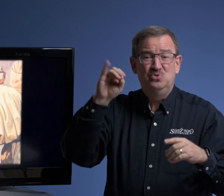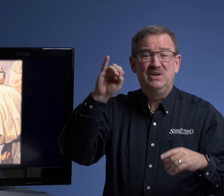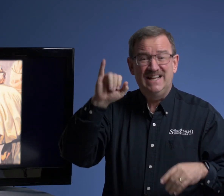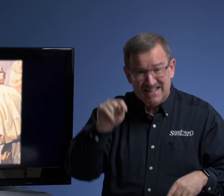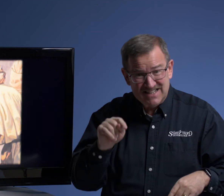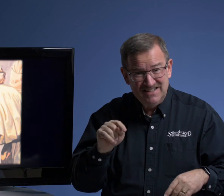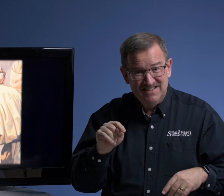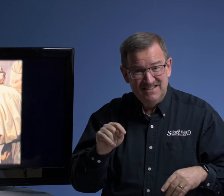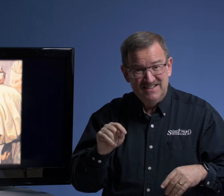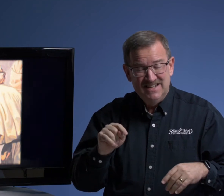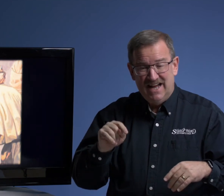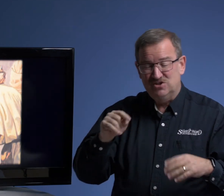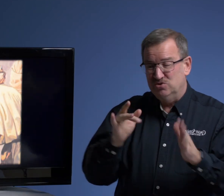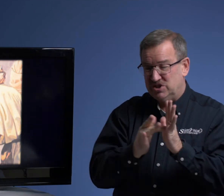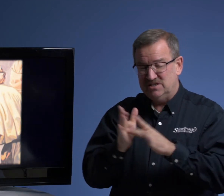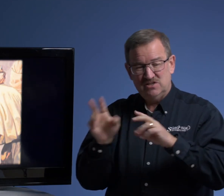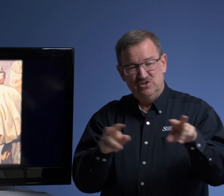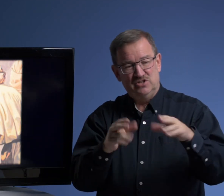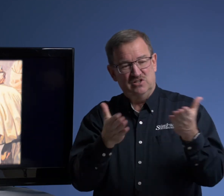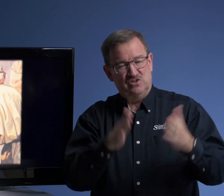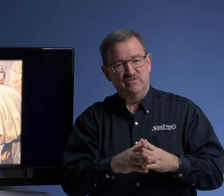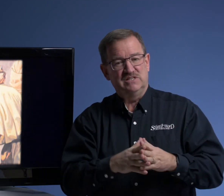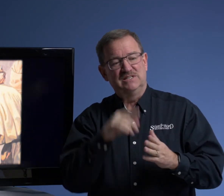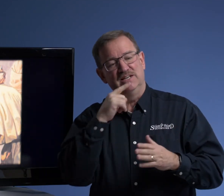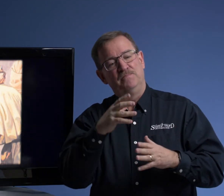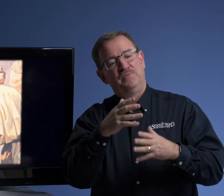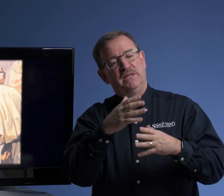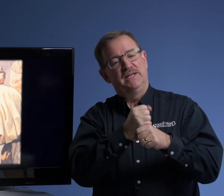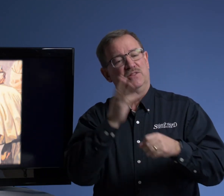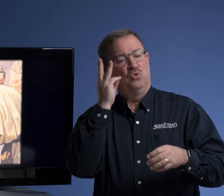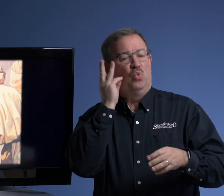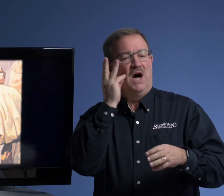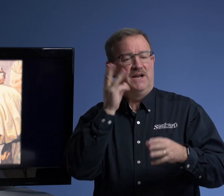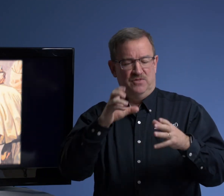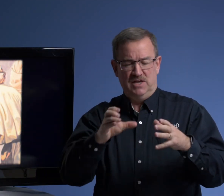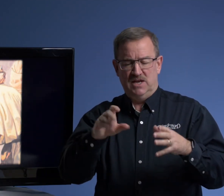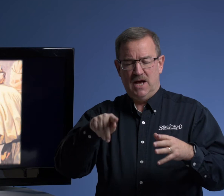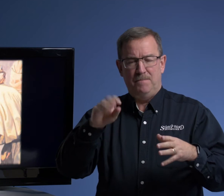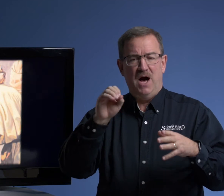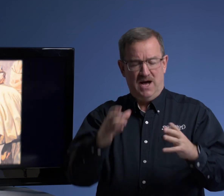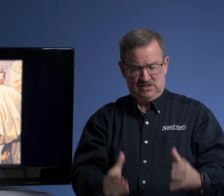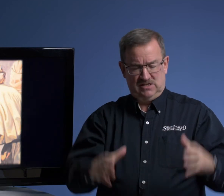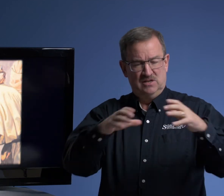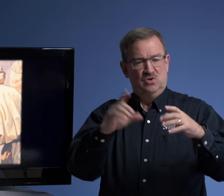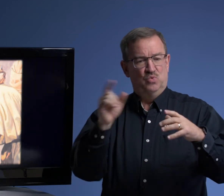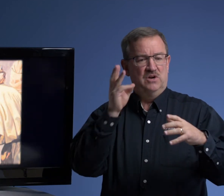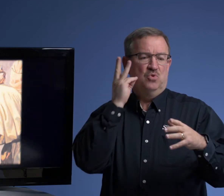it. And so Jesus looked at the servants. He said, get the wine, the, uh, pots where the